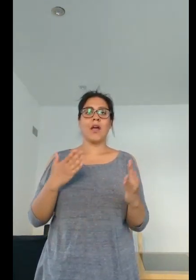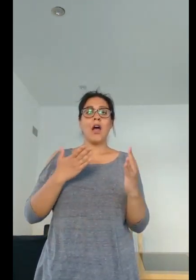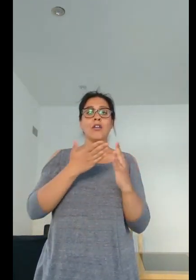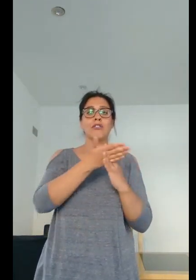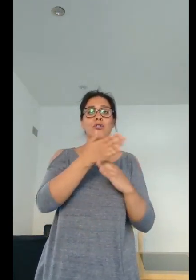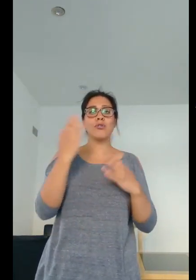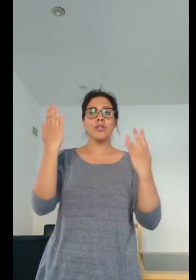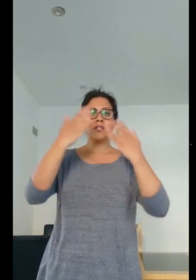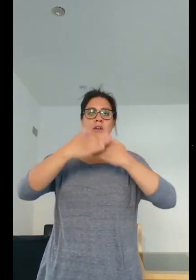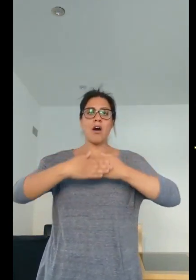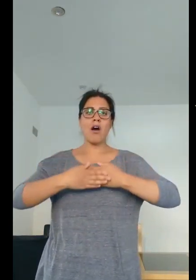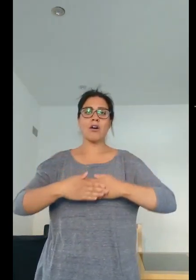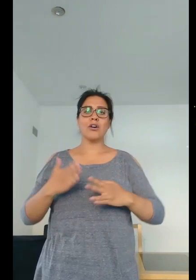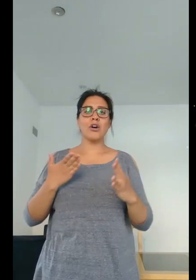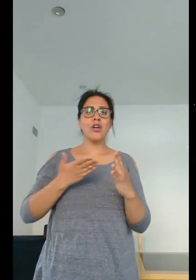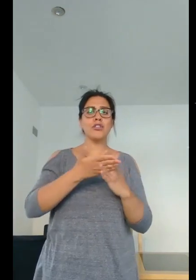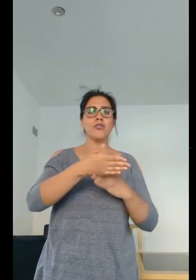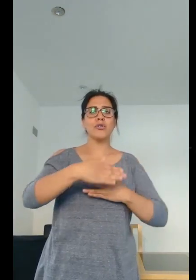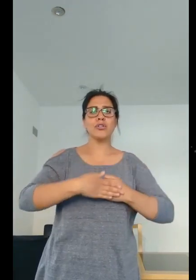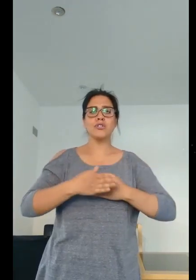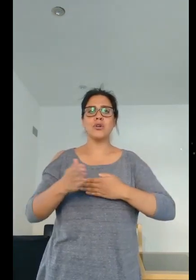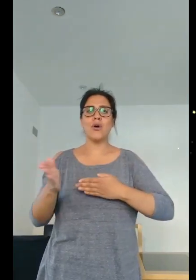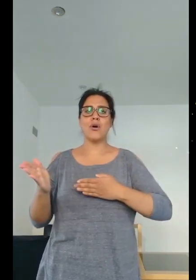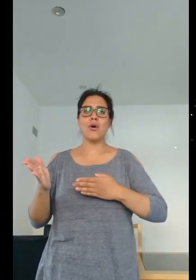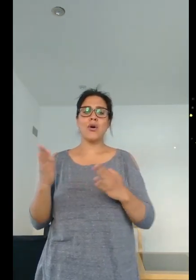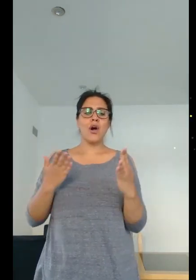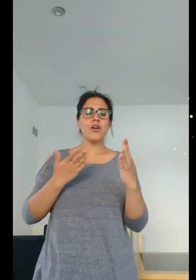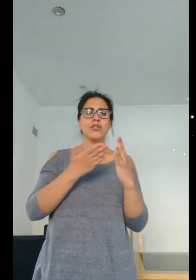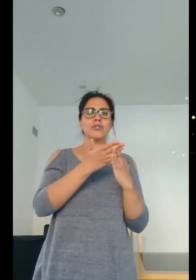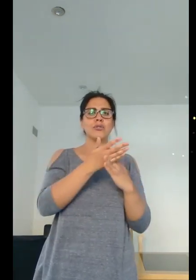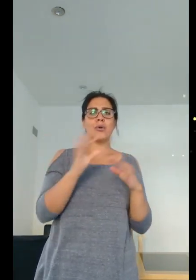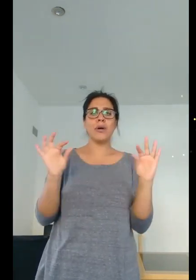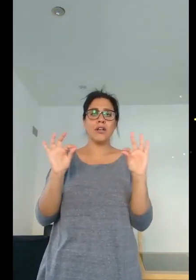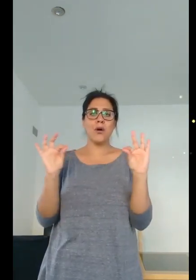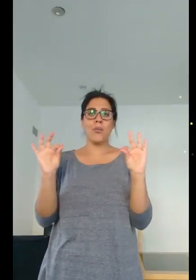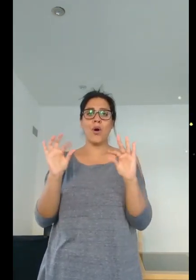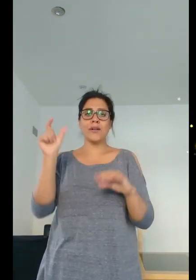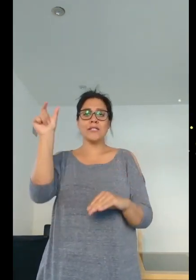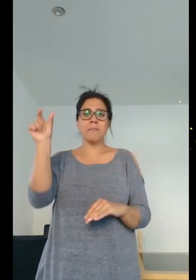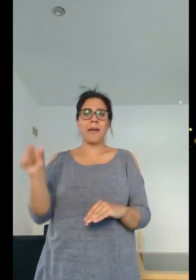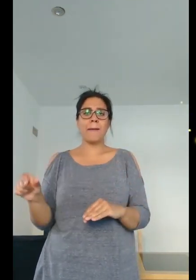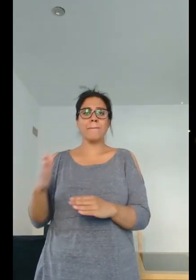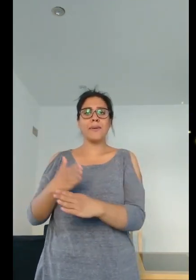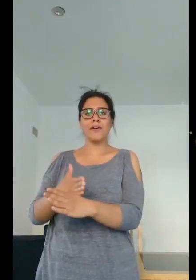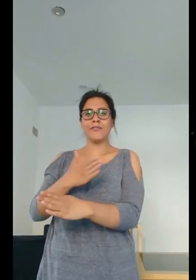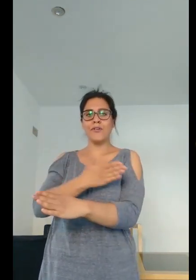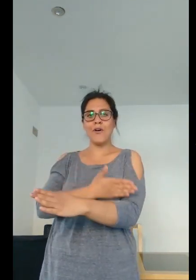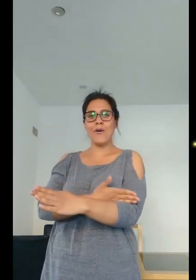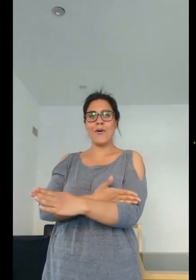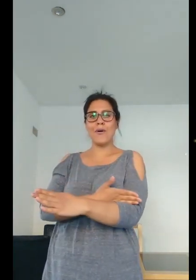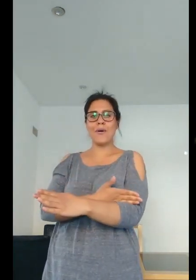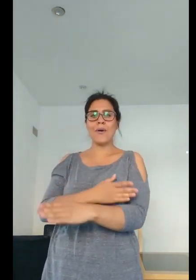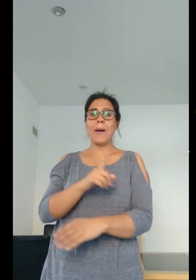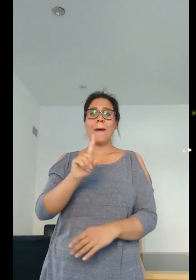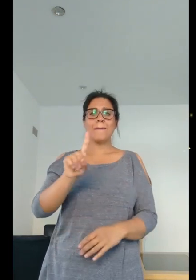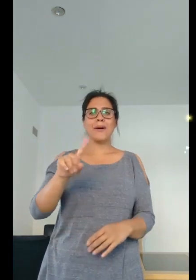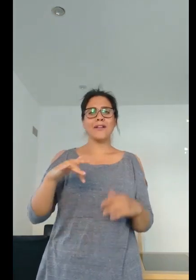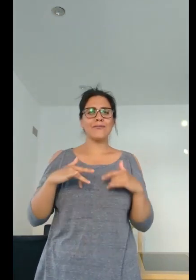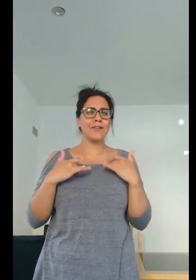Through the dark, through the door, through where no one's been before, but it